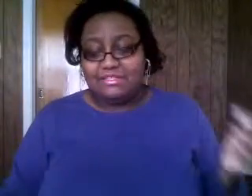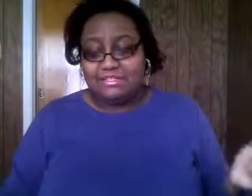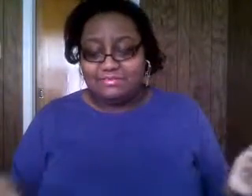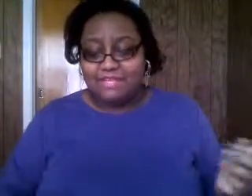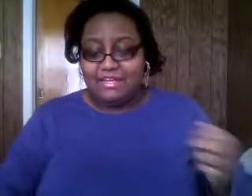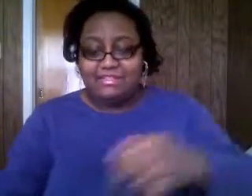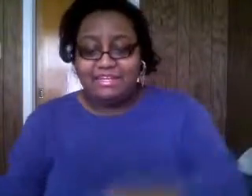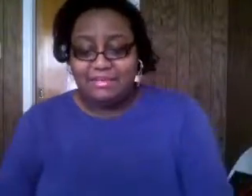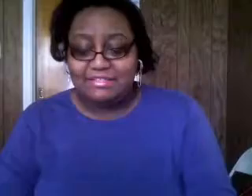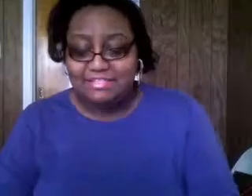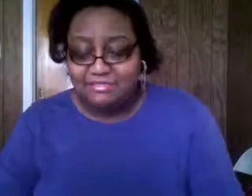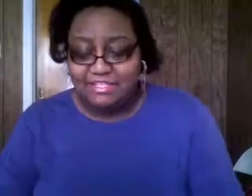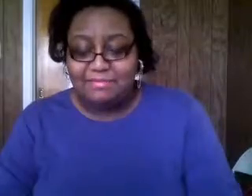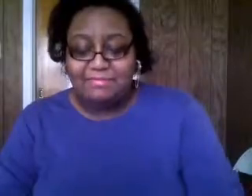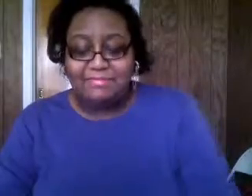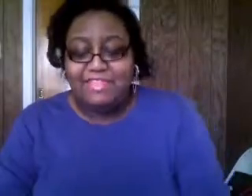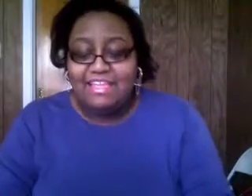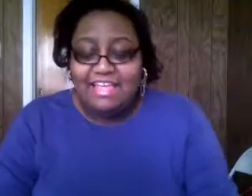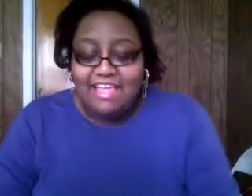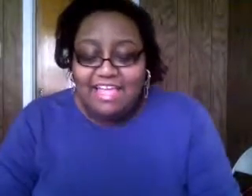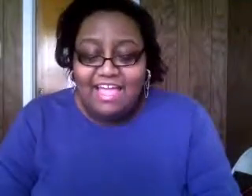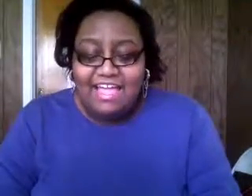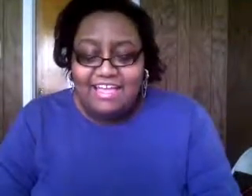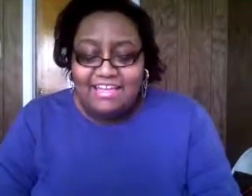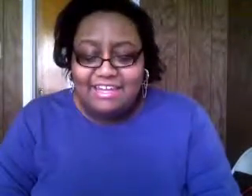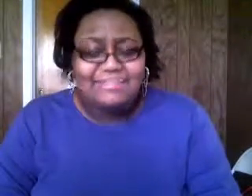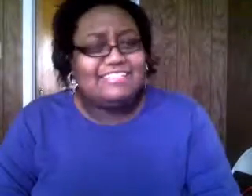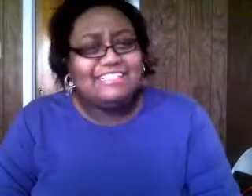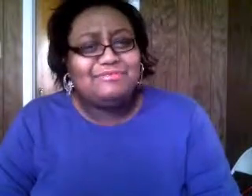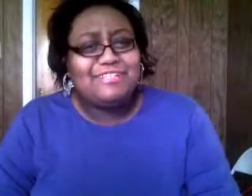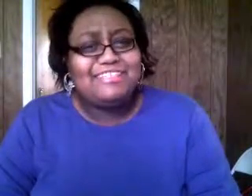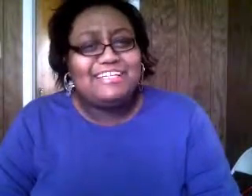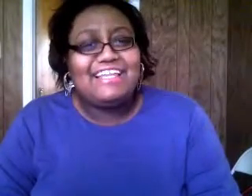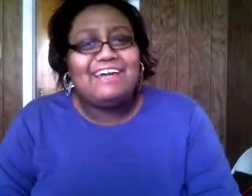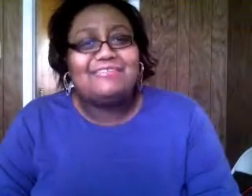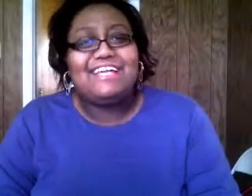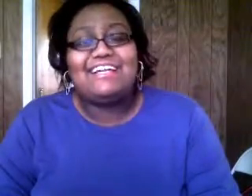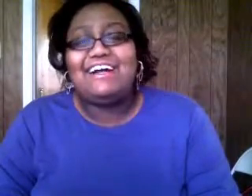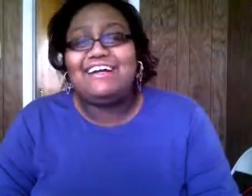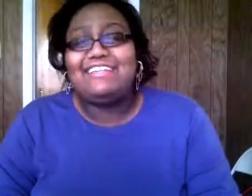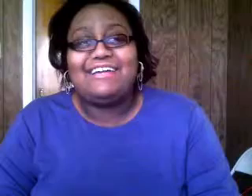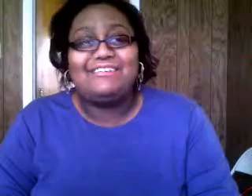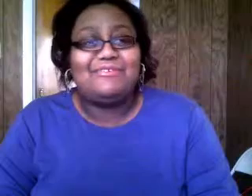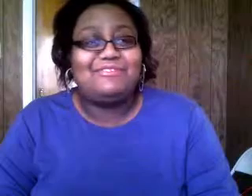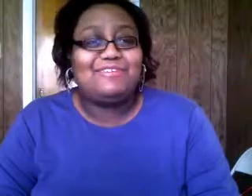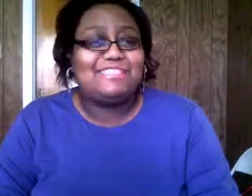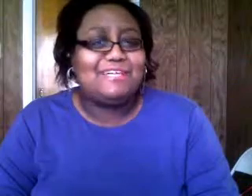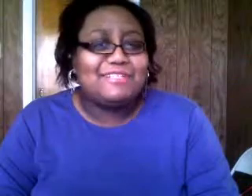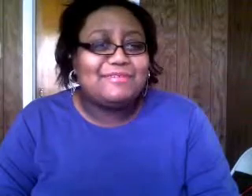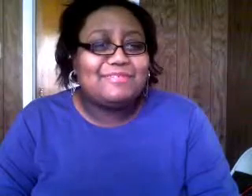uh kind of thinking about that dream and it was interesting and i was like god like you know you're trying to tell me something with